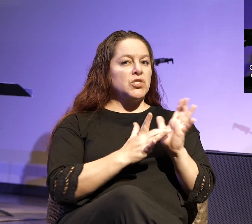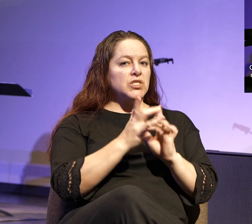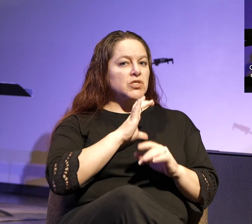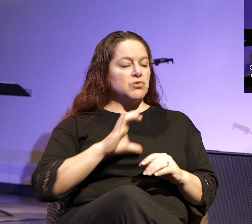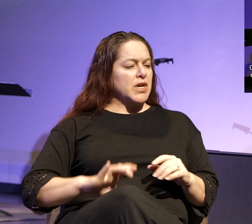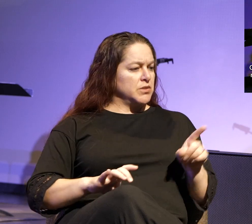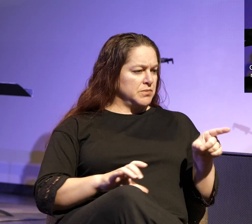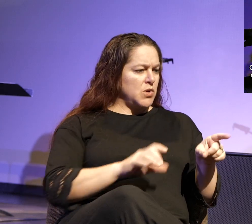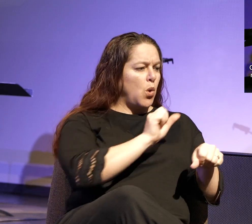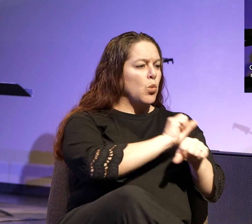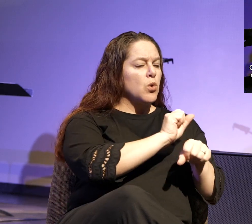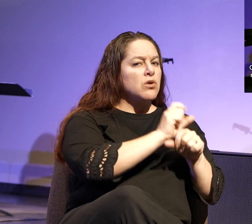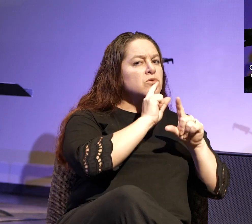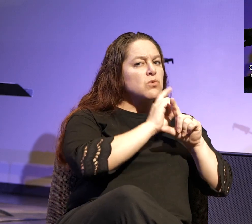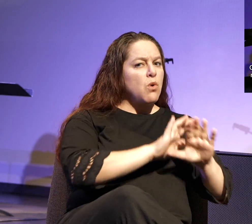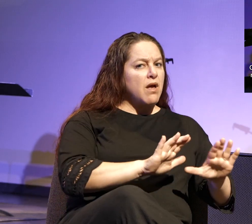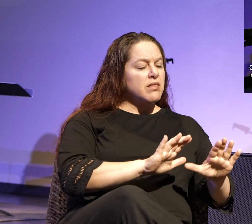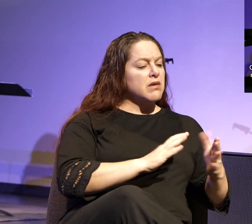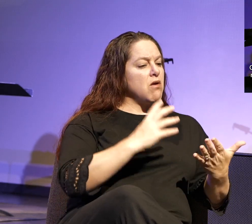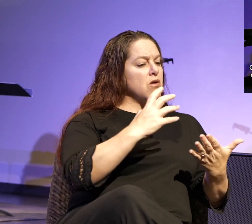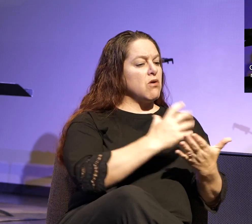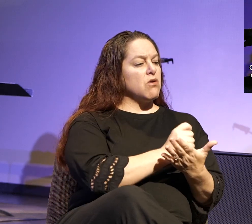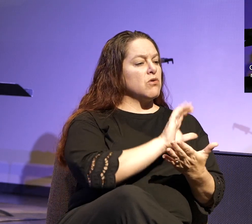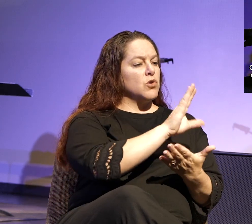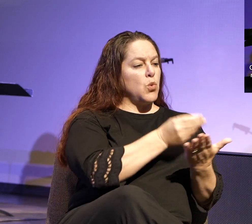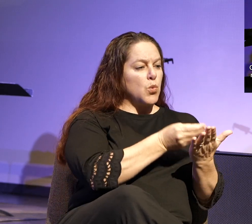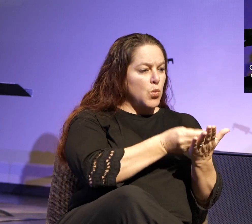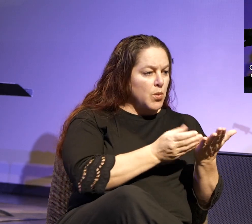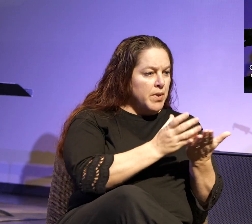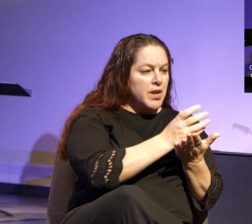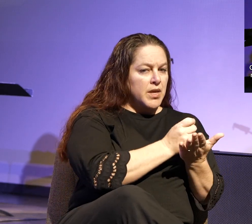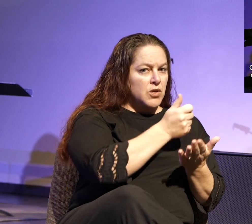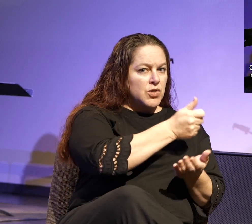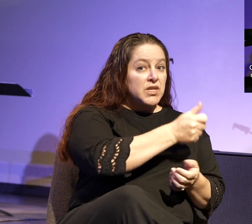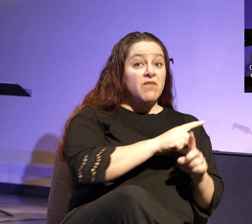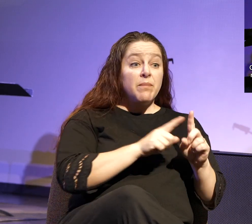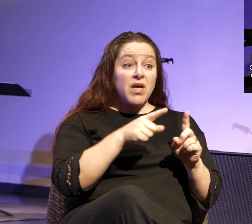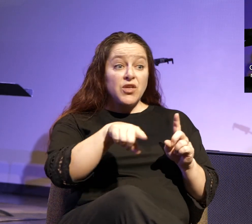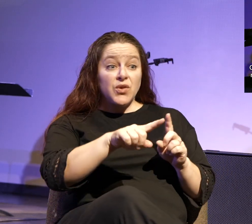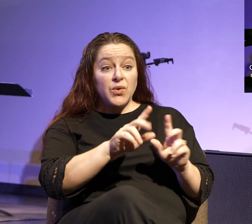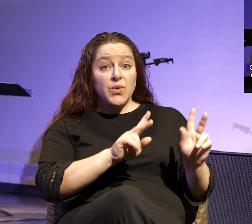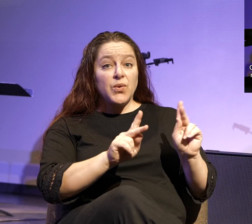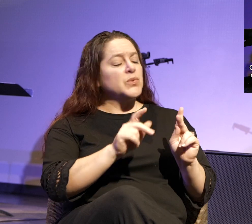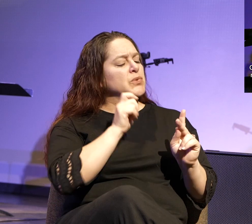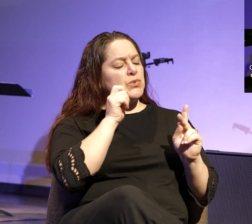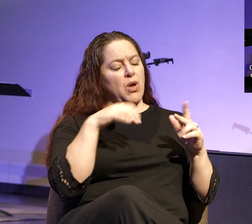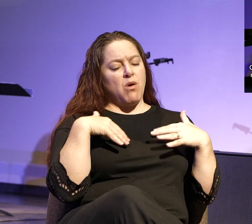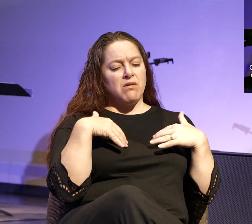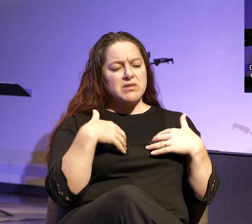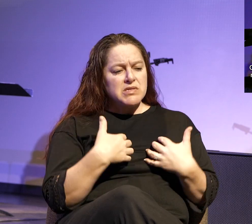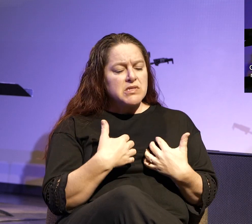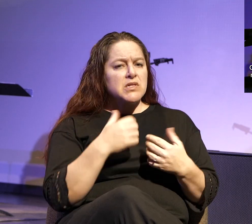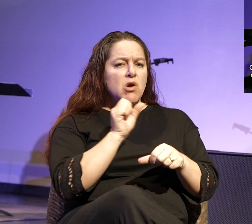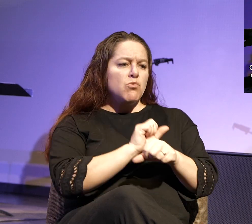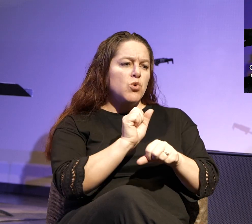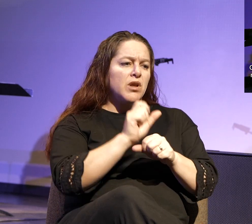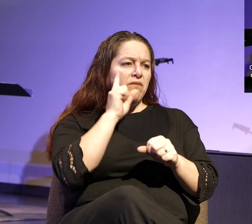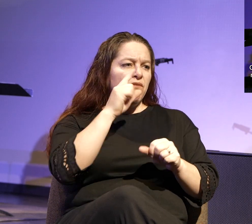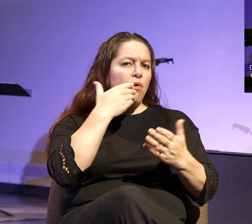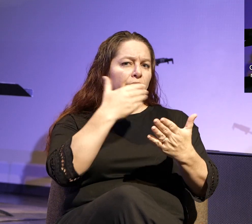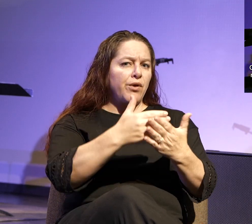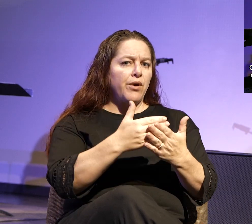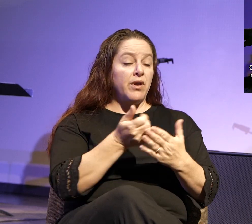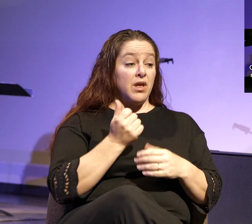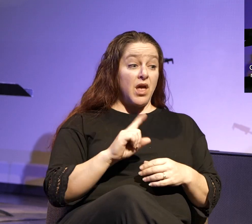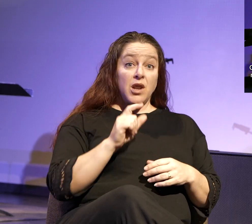do their work quietly and to earn their own living. As for you, brothers, do not grow weary in doing good. If anyone